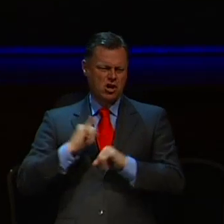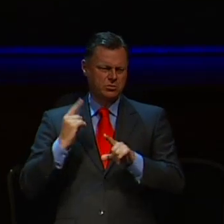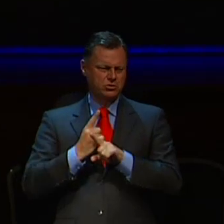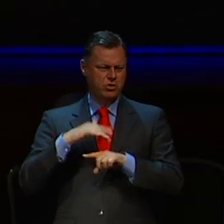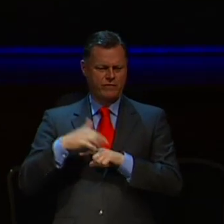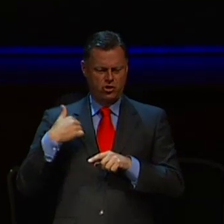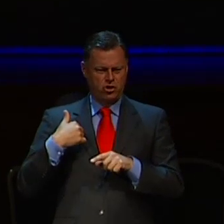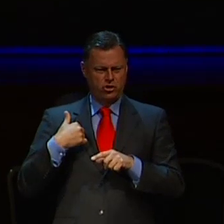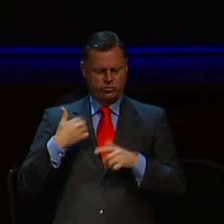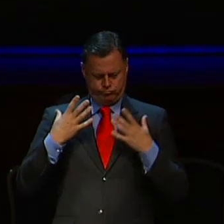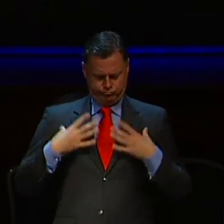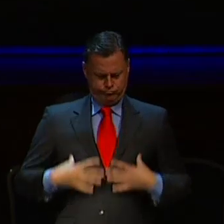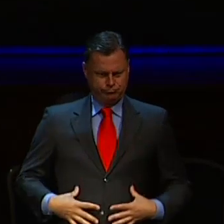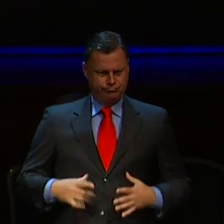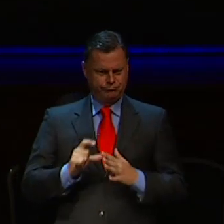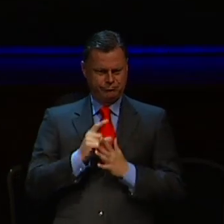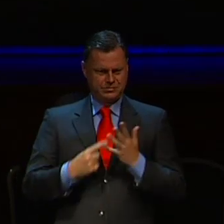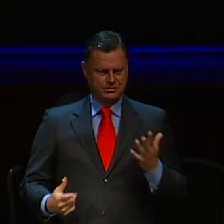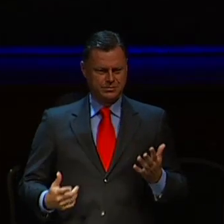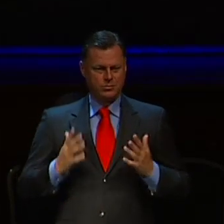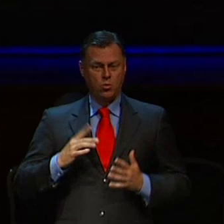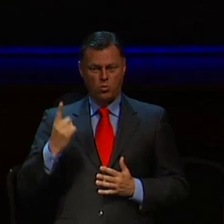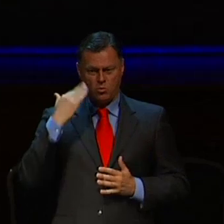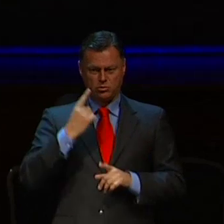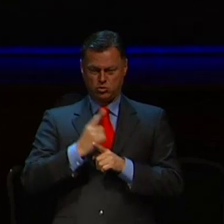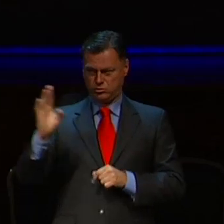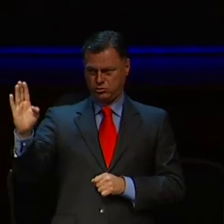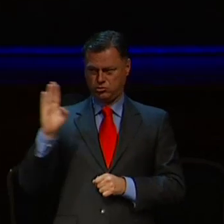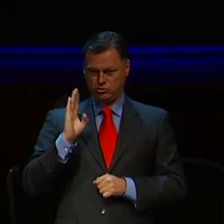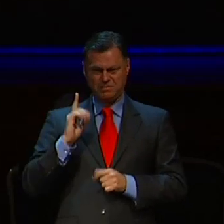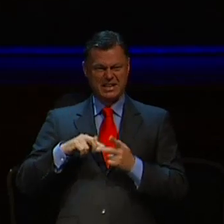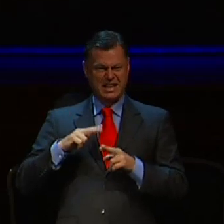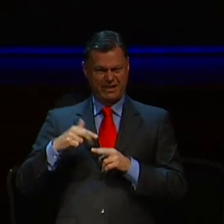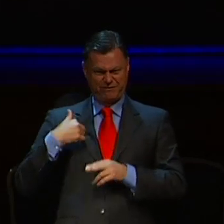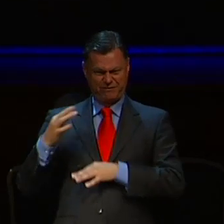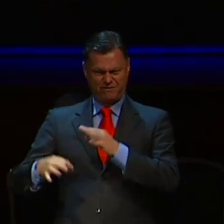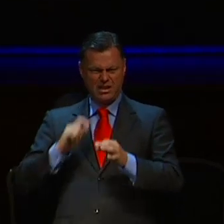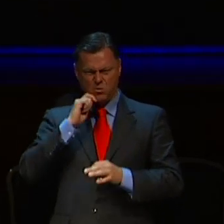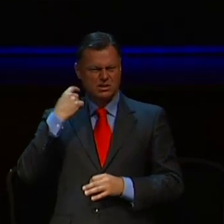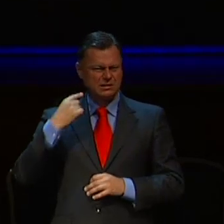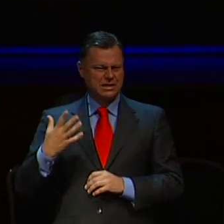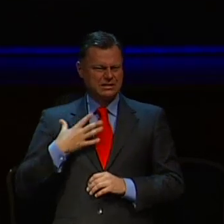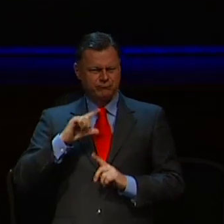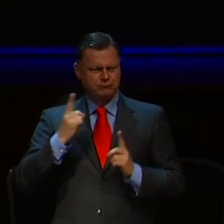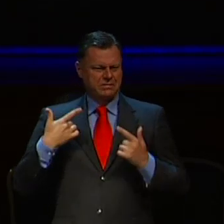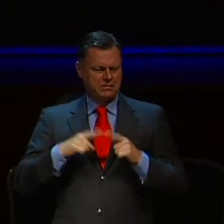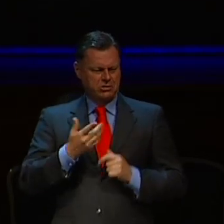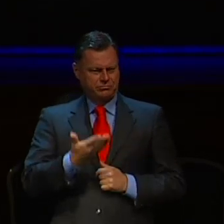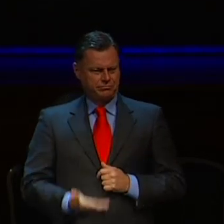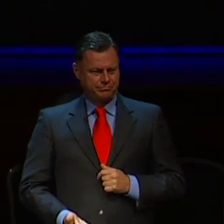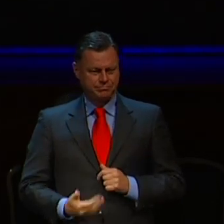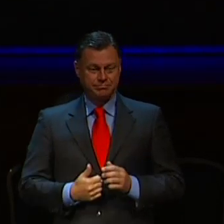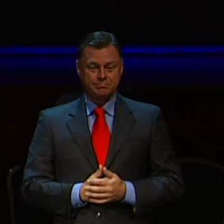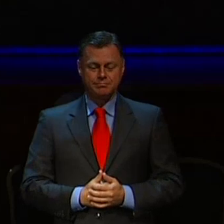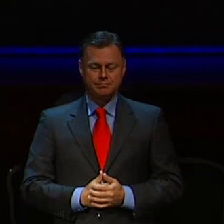disability. One person even said to her face, If I was you I would kill myself. After she started